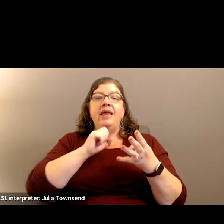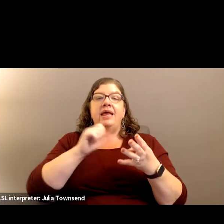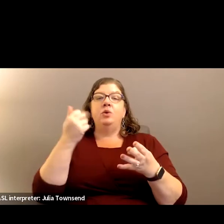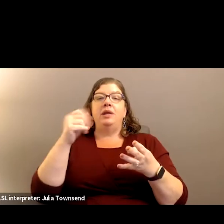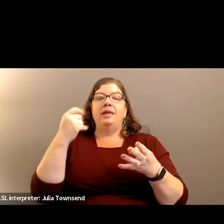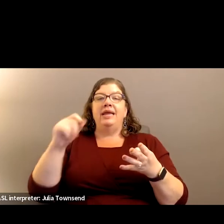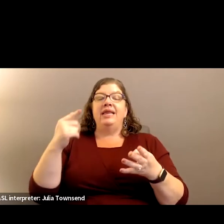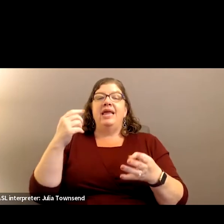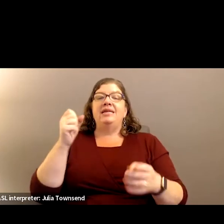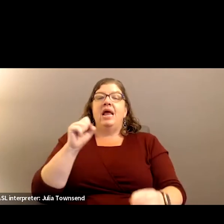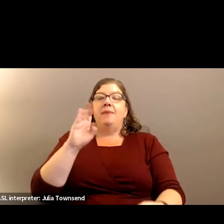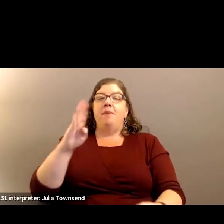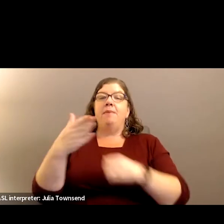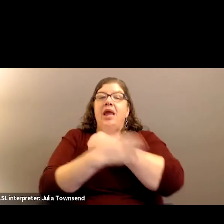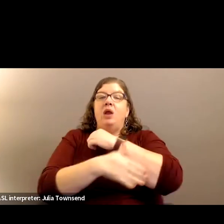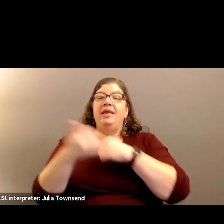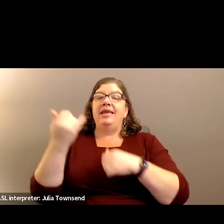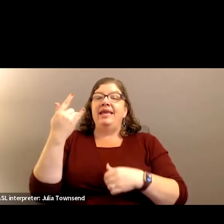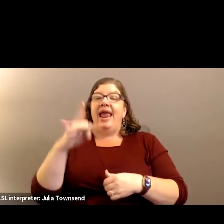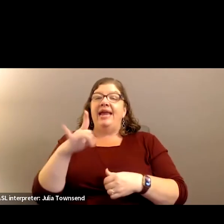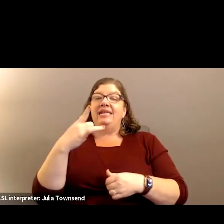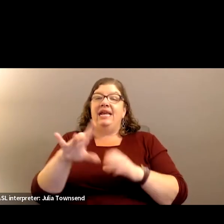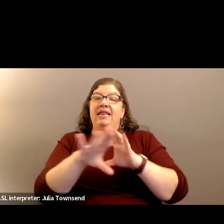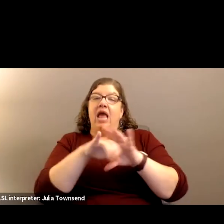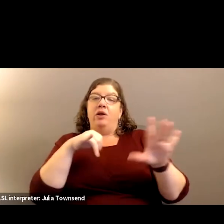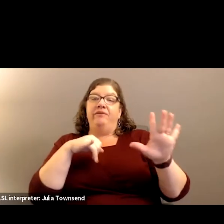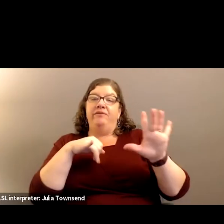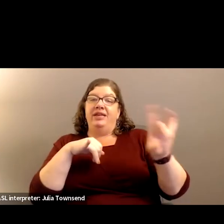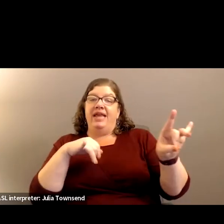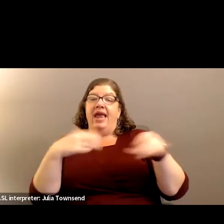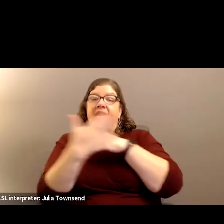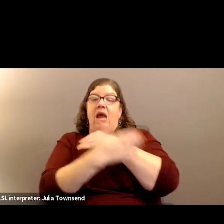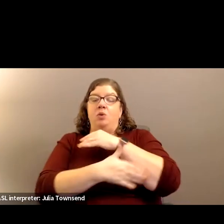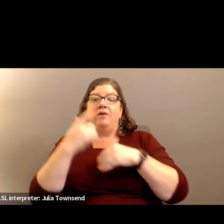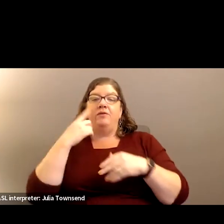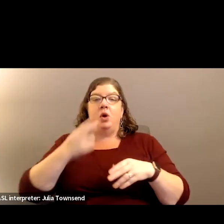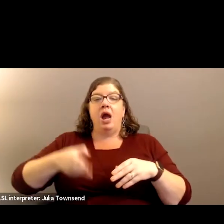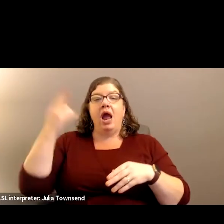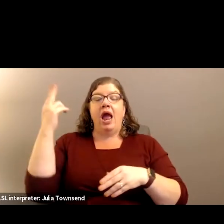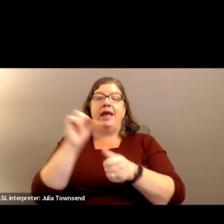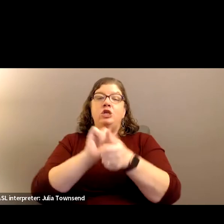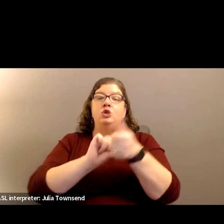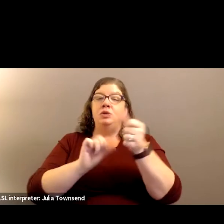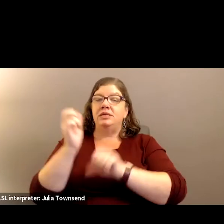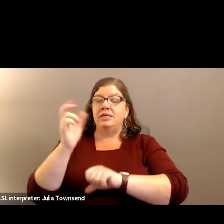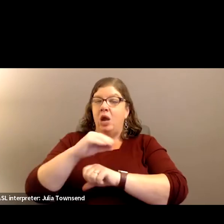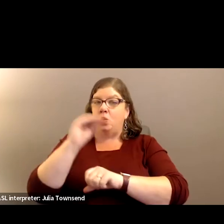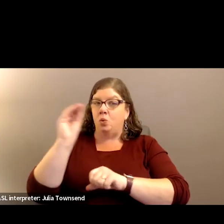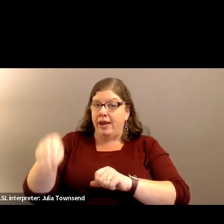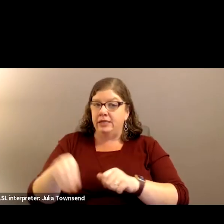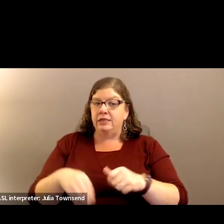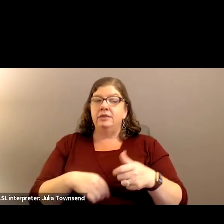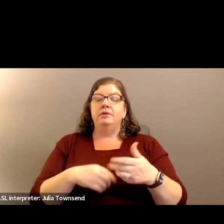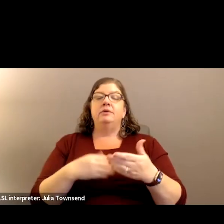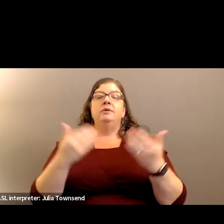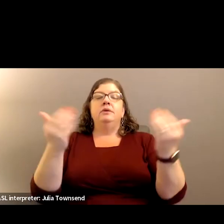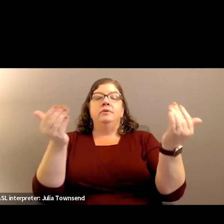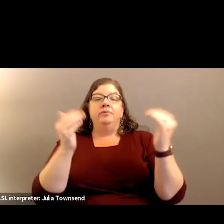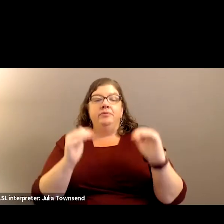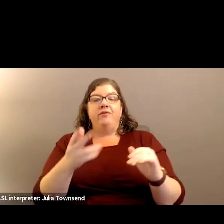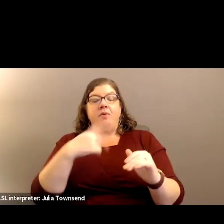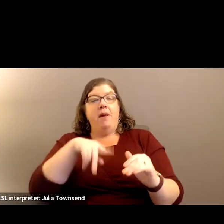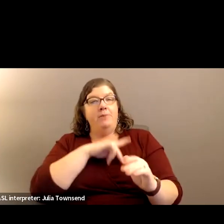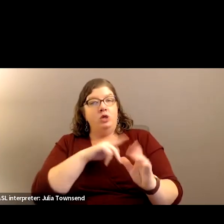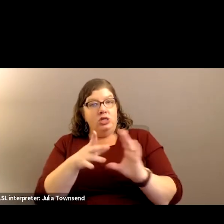is ranked 18th out of 58 counties in California for high suicide rates. And then just from a